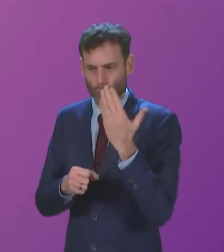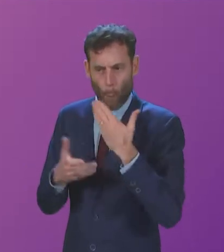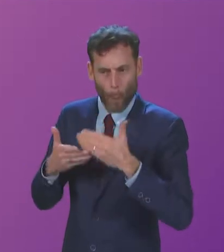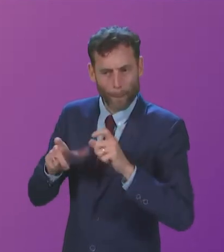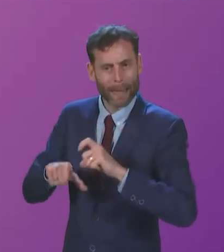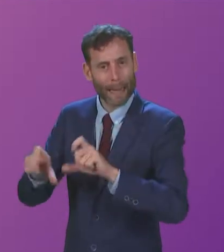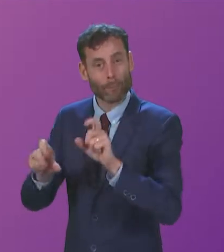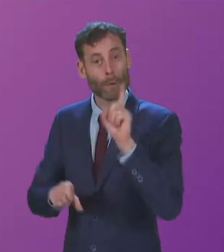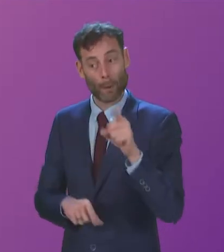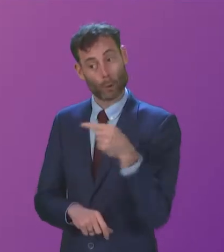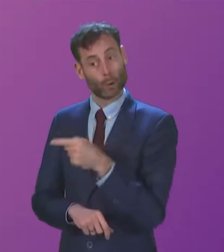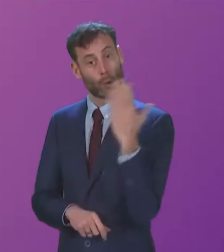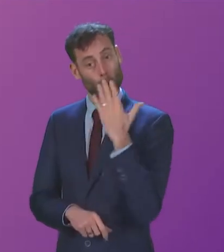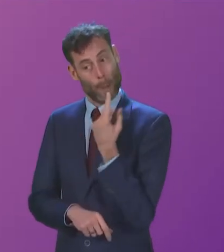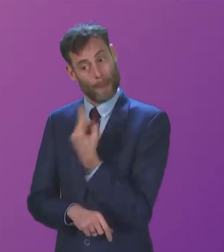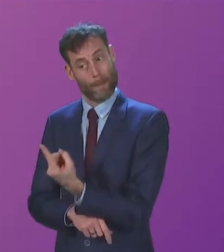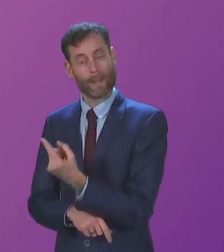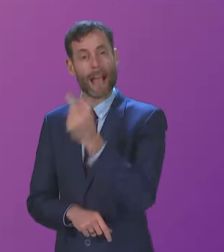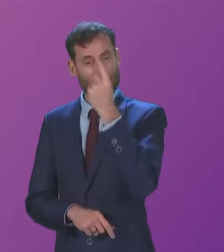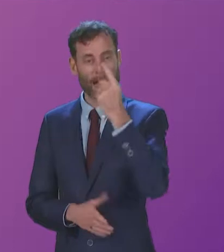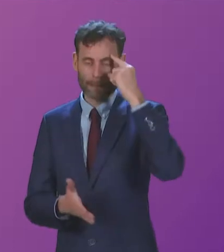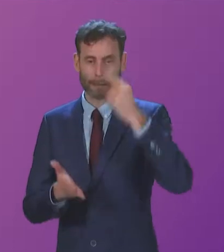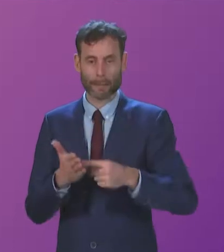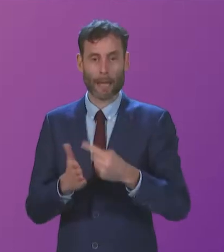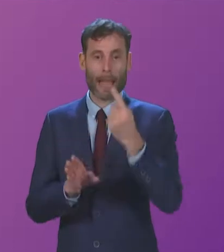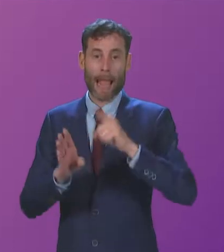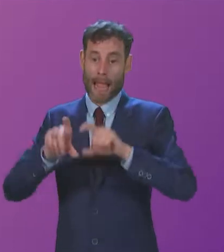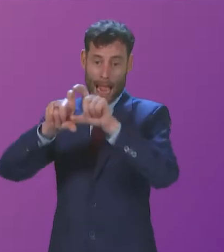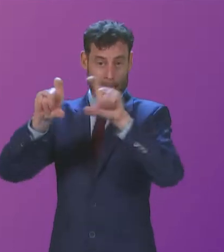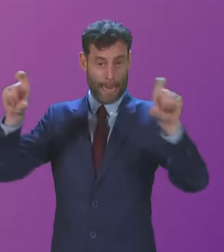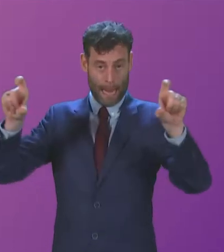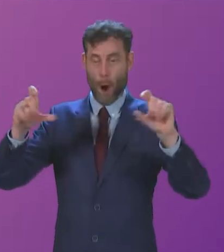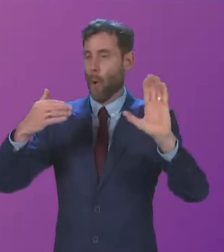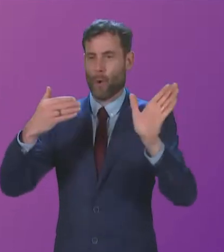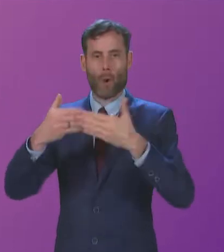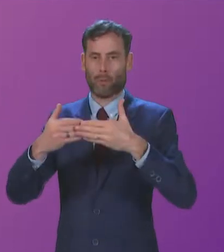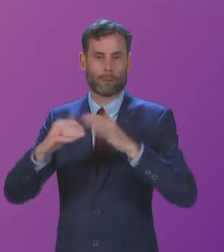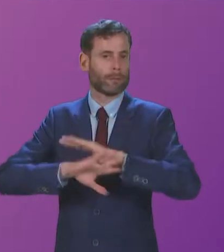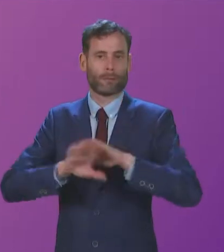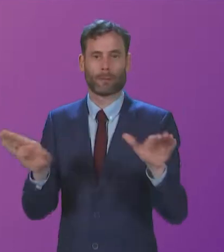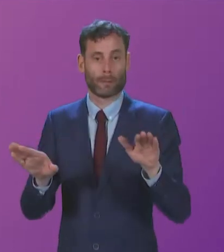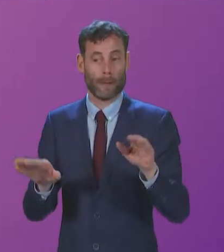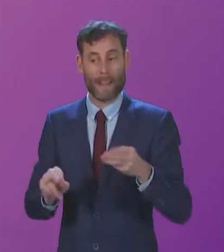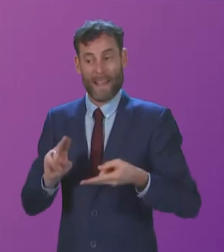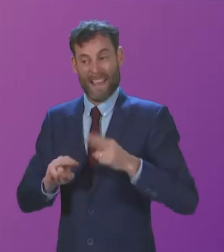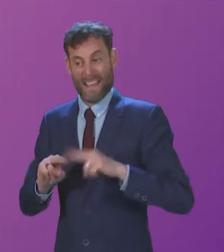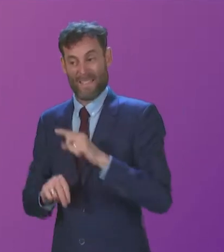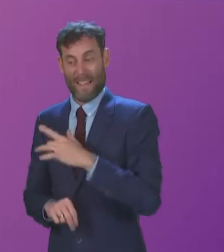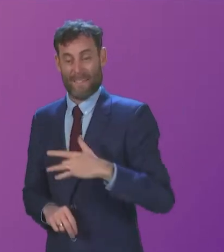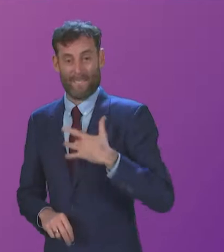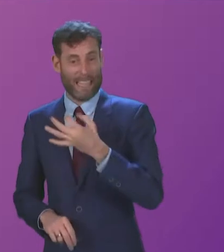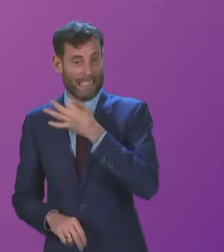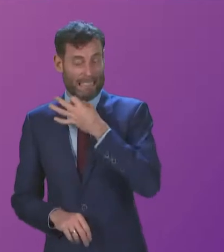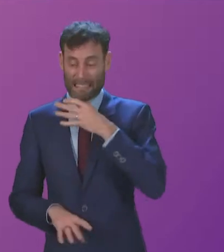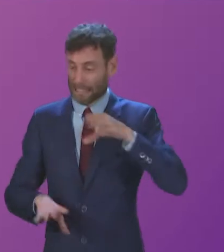decisions to close a year group, for example, if that is the right response in their eyes